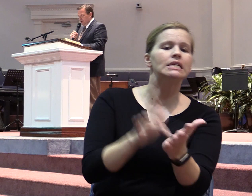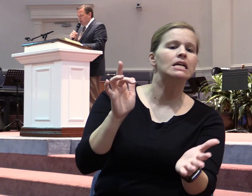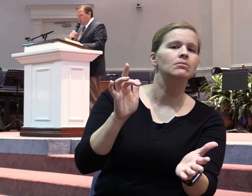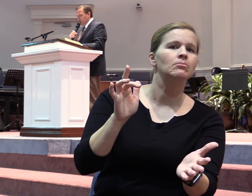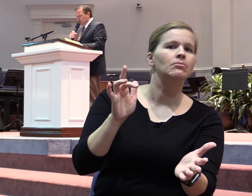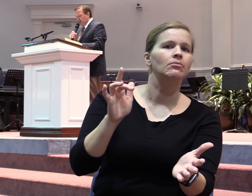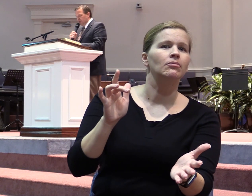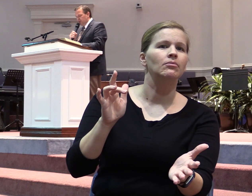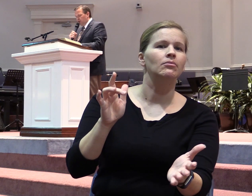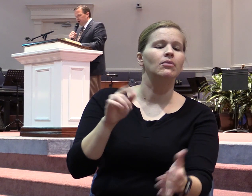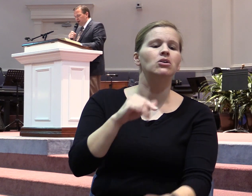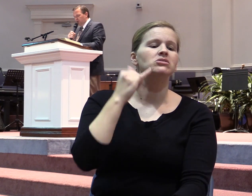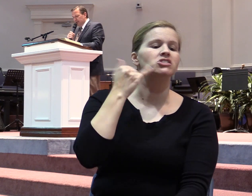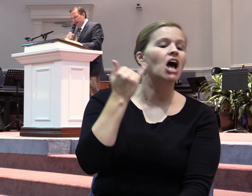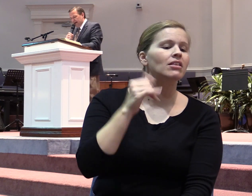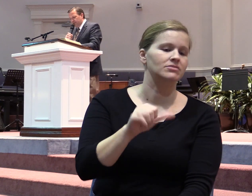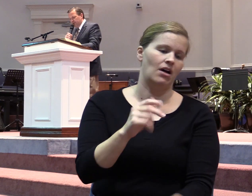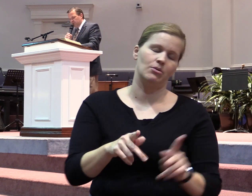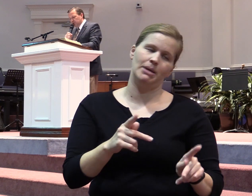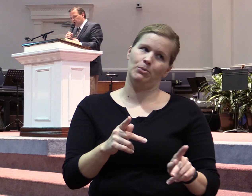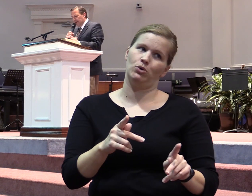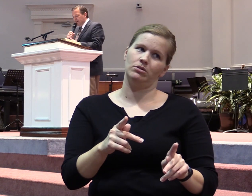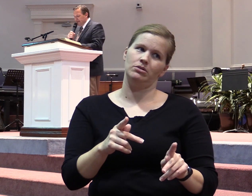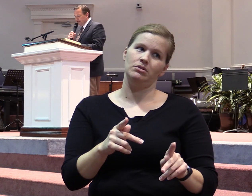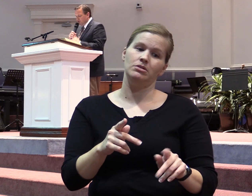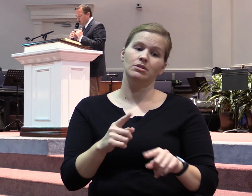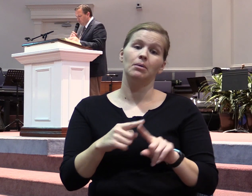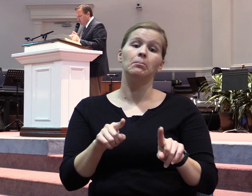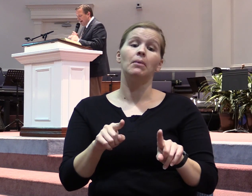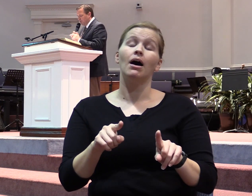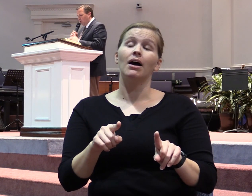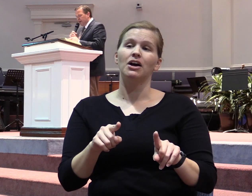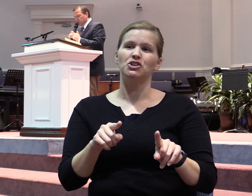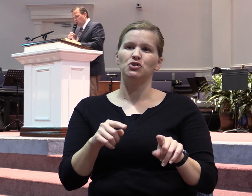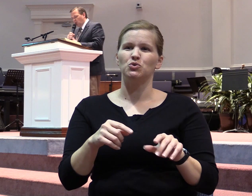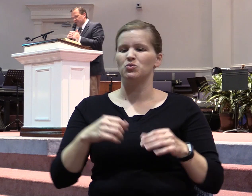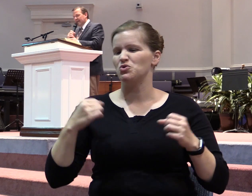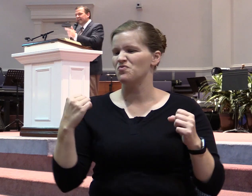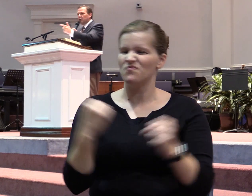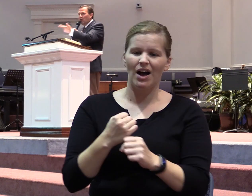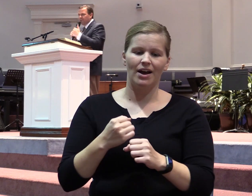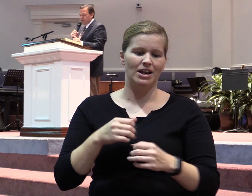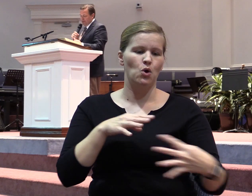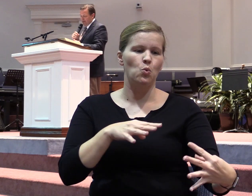You're jealous of what others have but you can't get it so you fight and wage war to take it away from them.